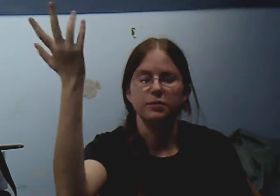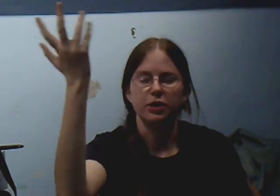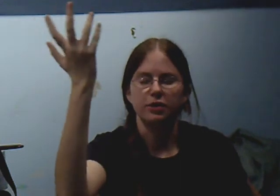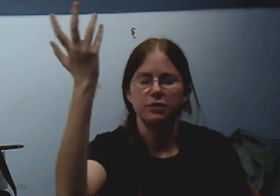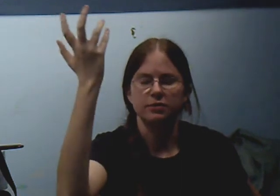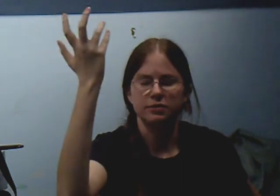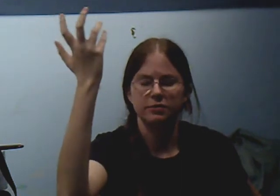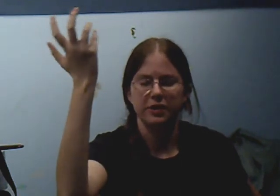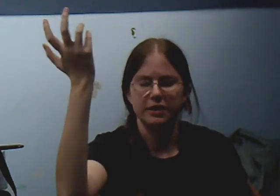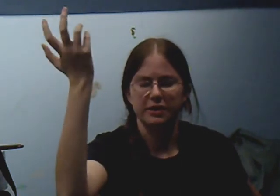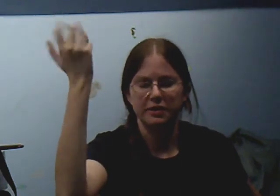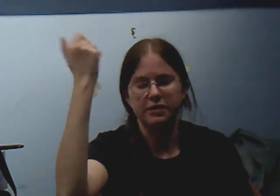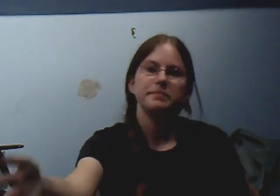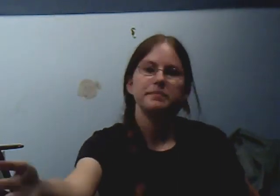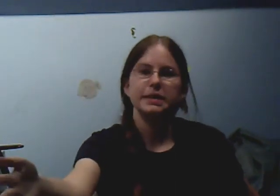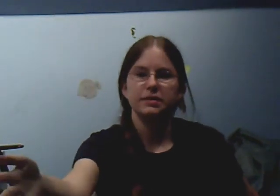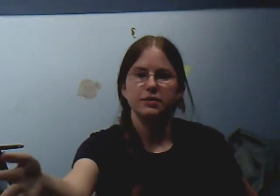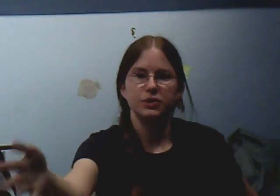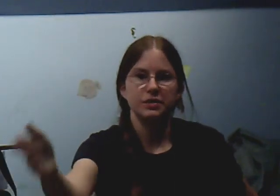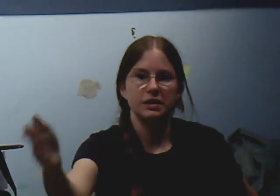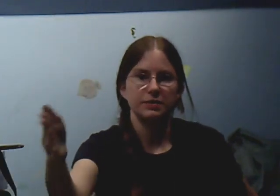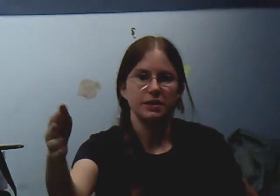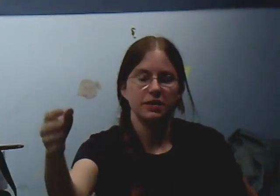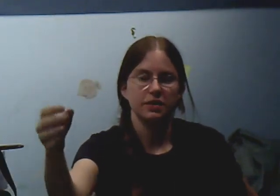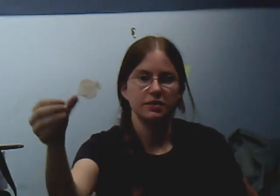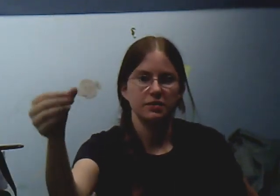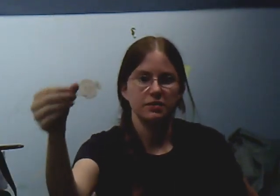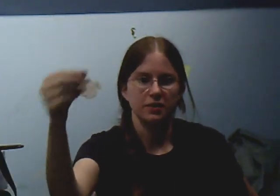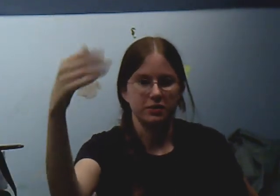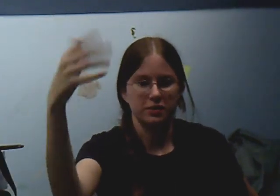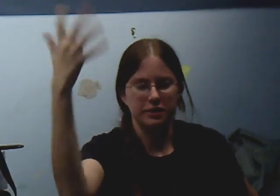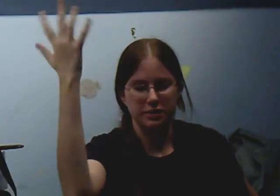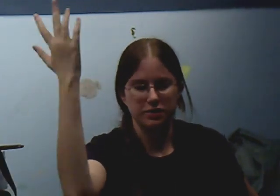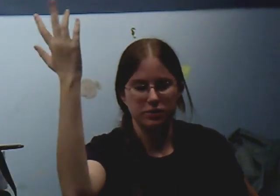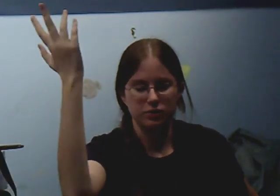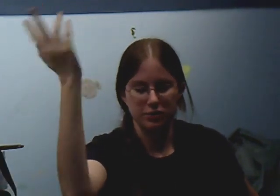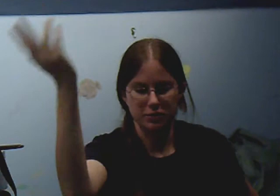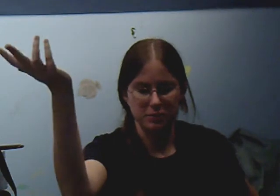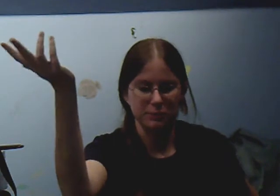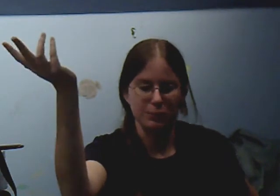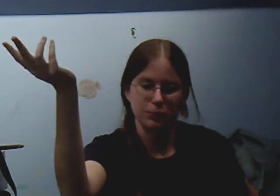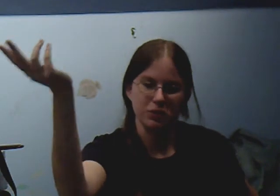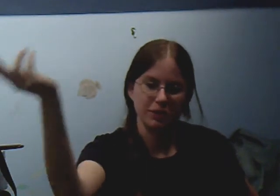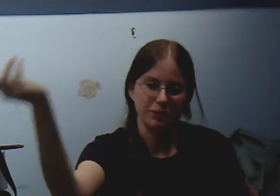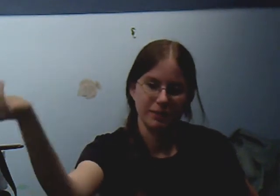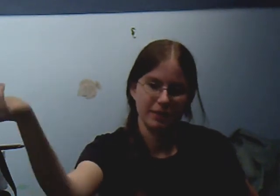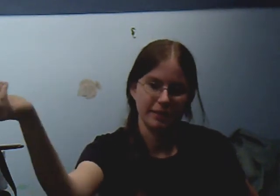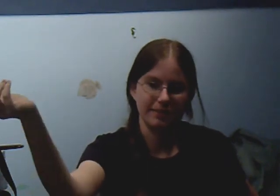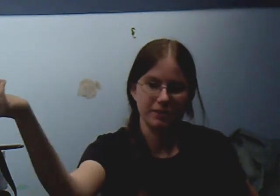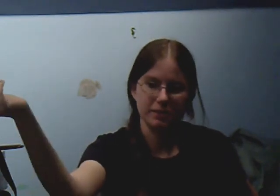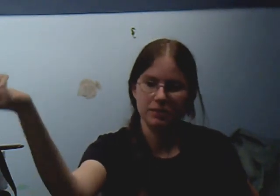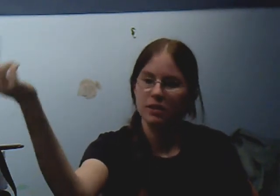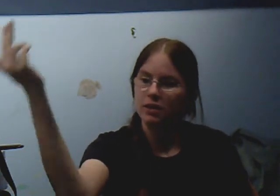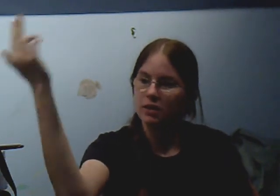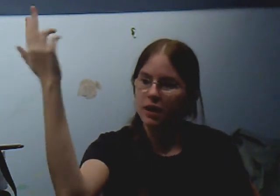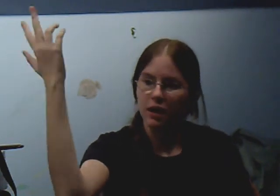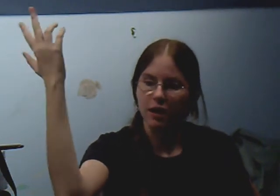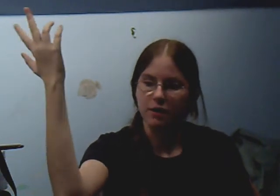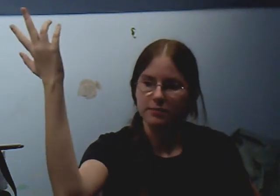small thing. But it's interesting because, like, talking to other people who shall remain nameless, um,